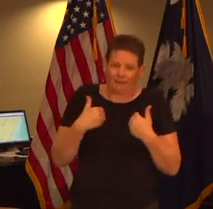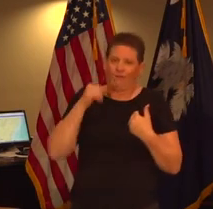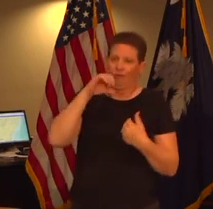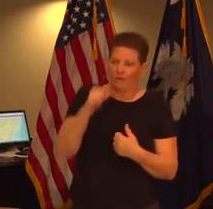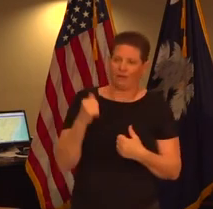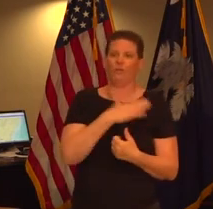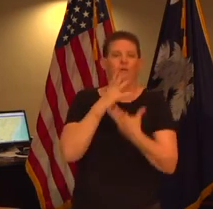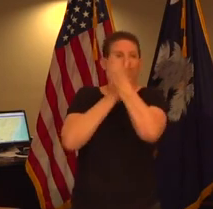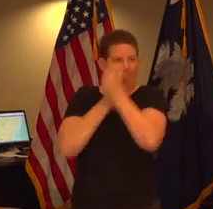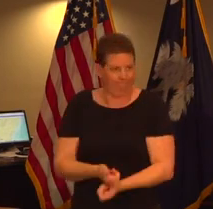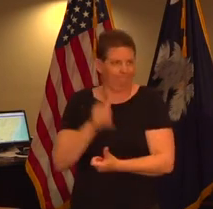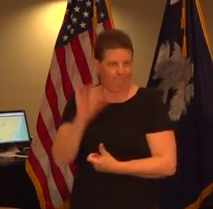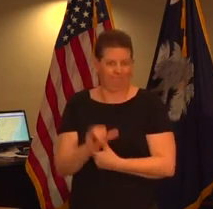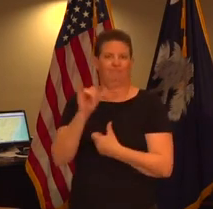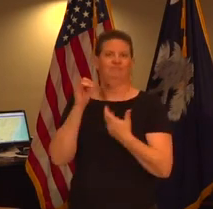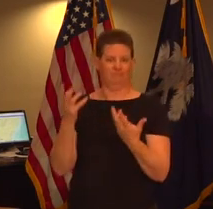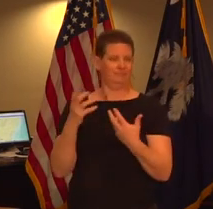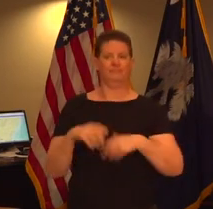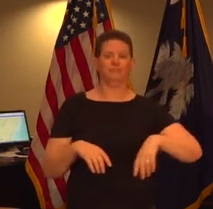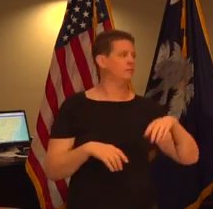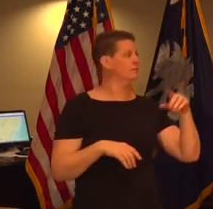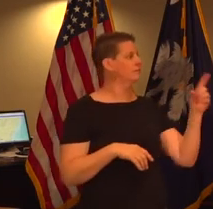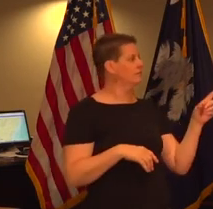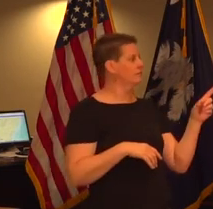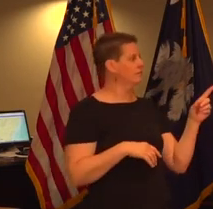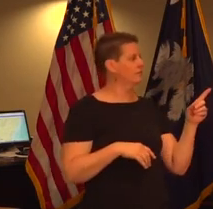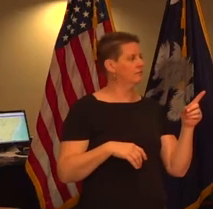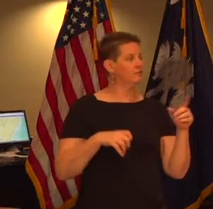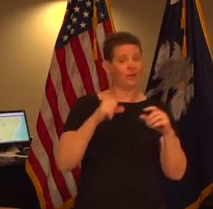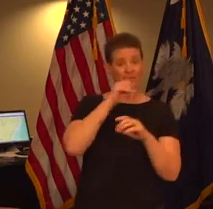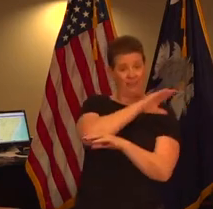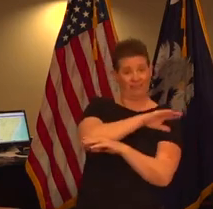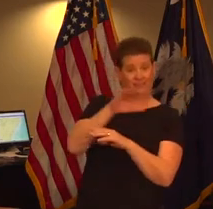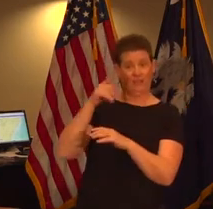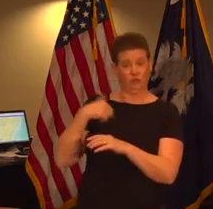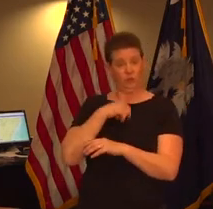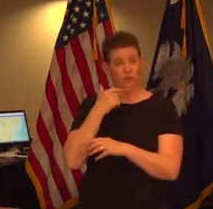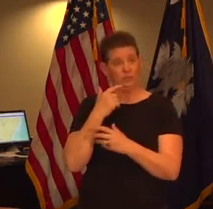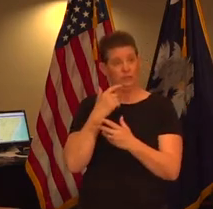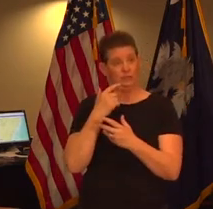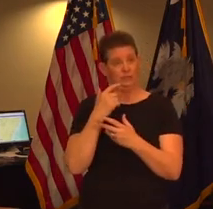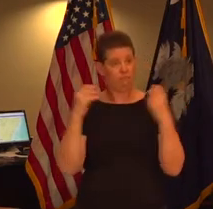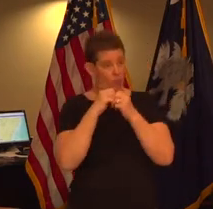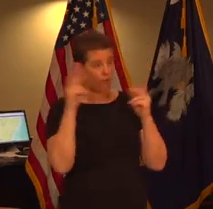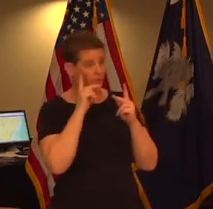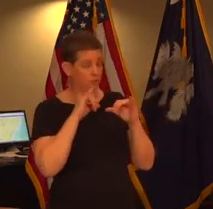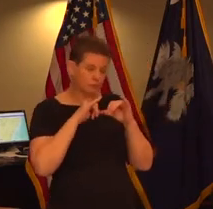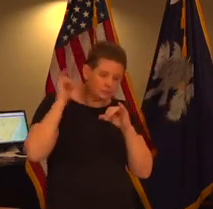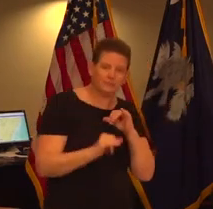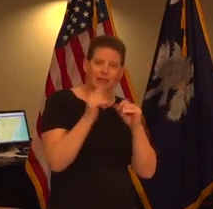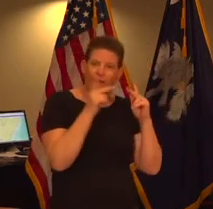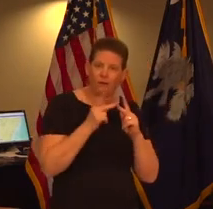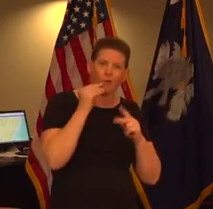even before cases occurred in those communities part of that acceleration should we not be more aggressive with having people to shelter in place